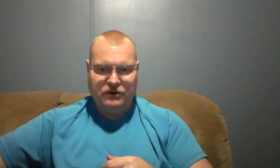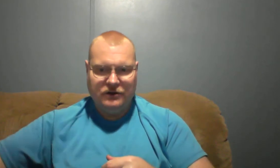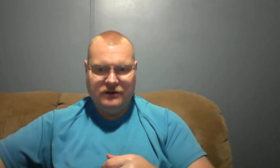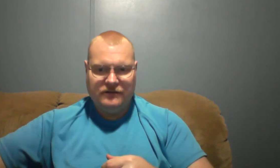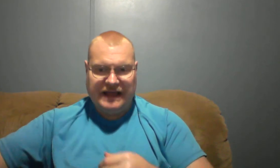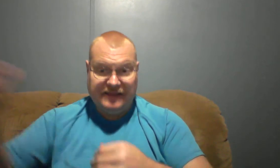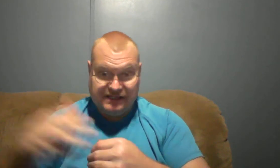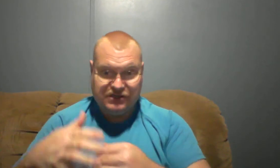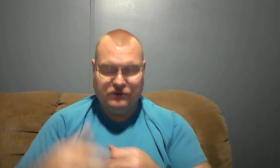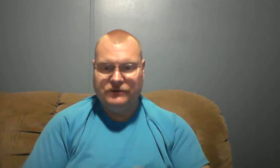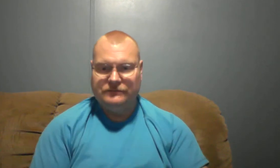than sooner.